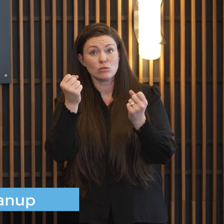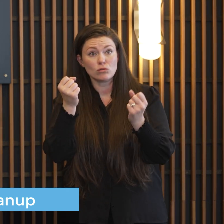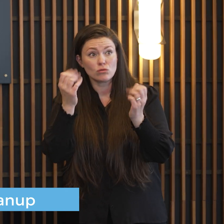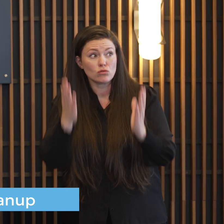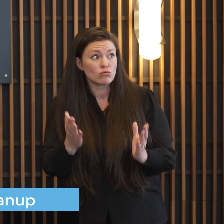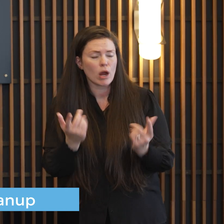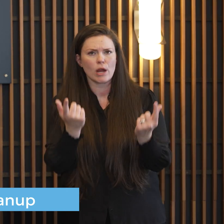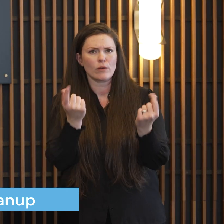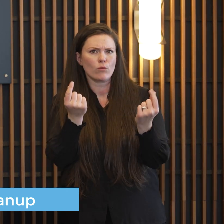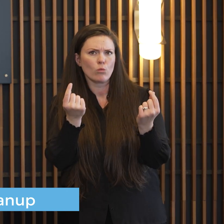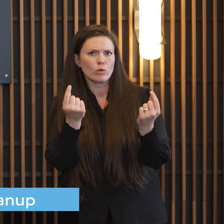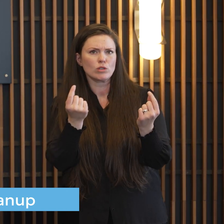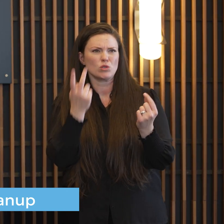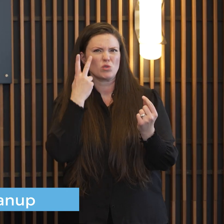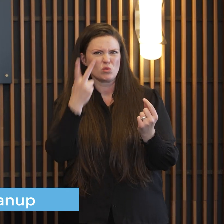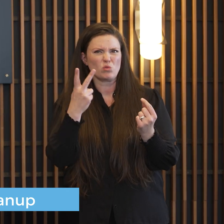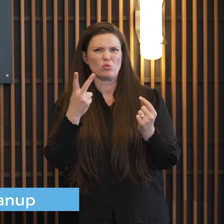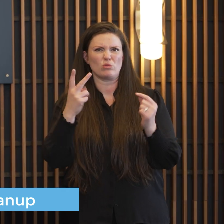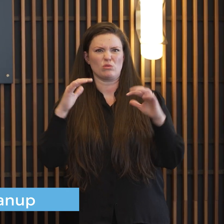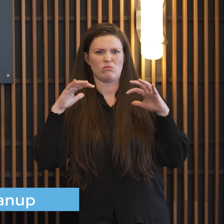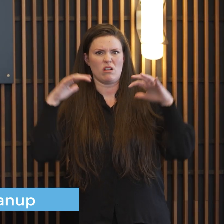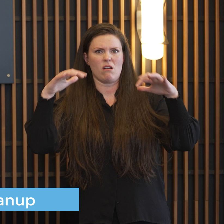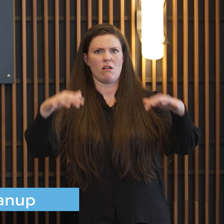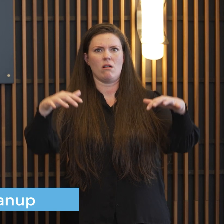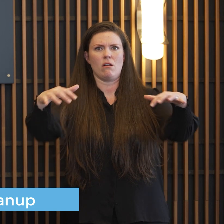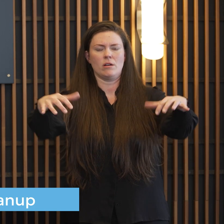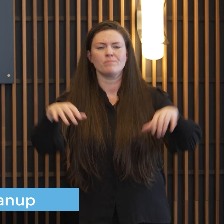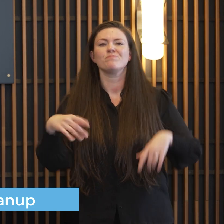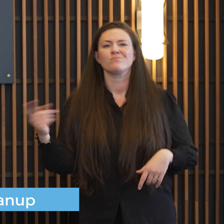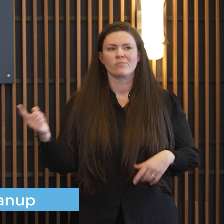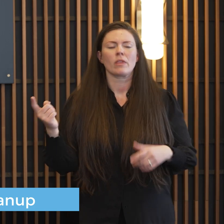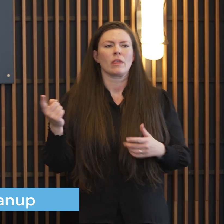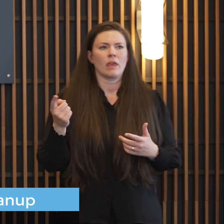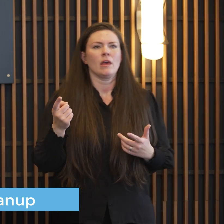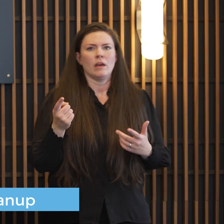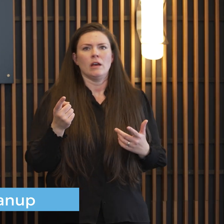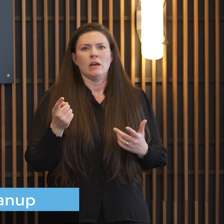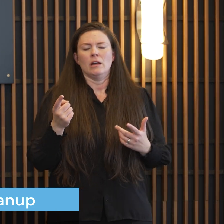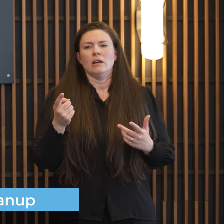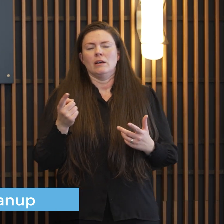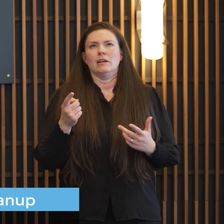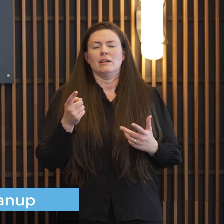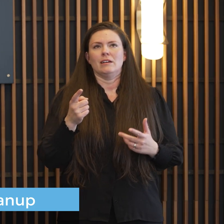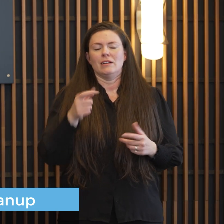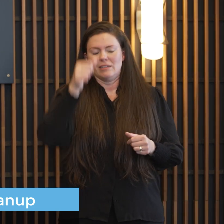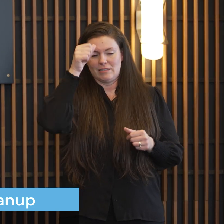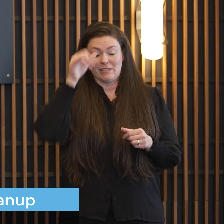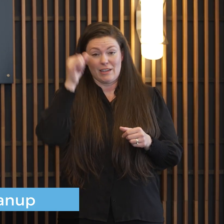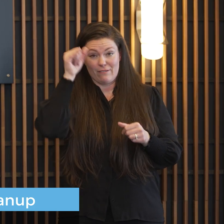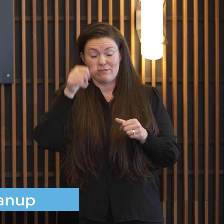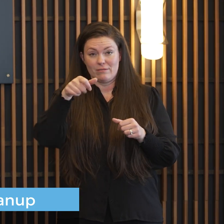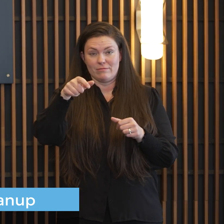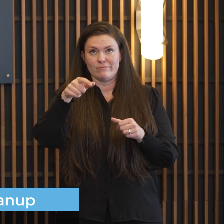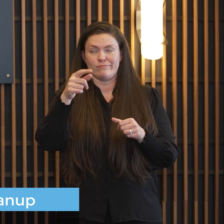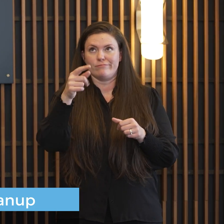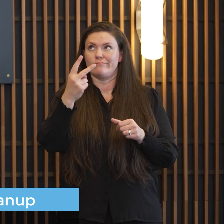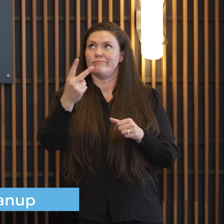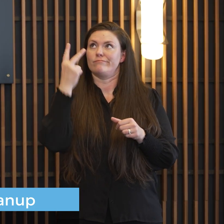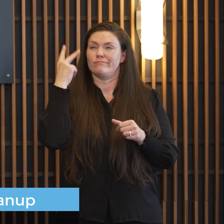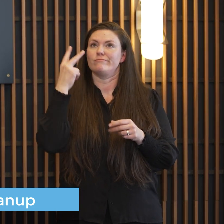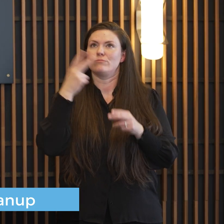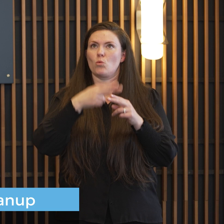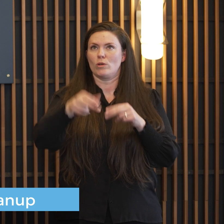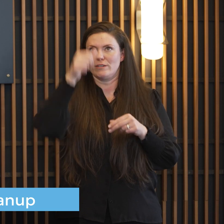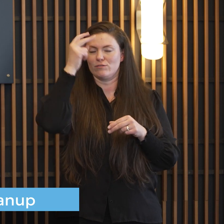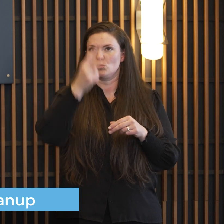approaching yeah and you'll get to some of our side streets now and again we kind of have short memories if you've lived in sioux falls long enough we